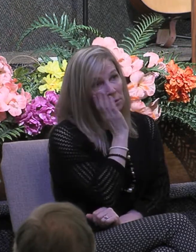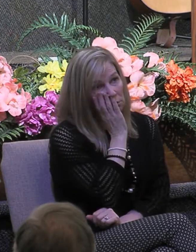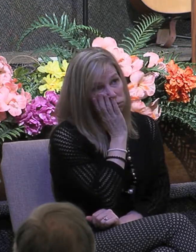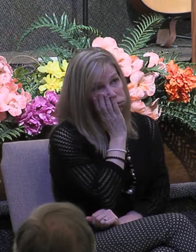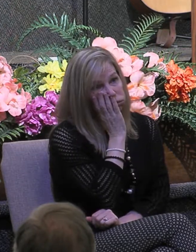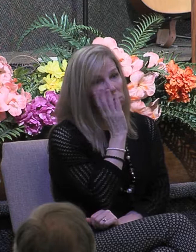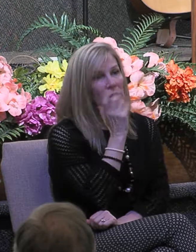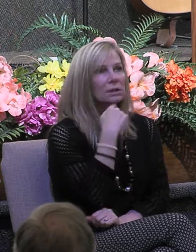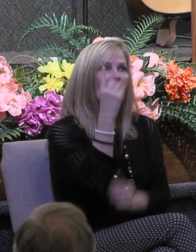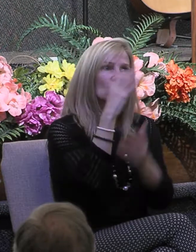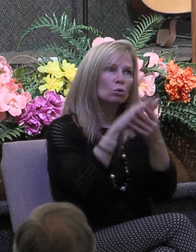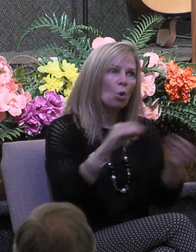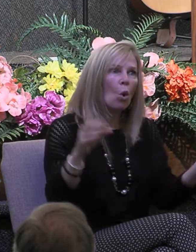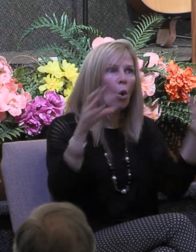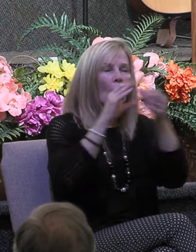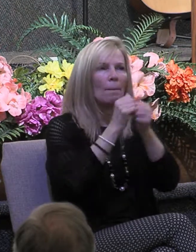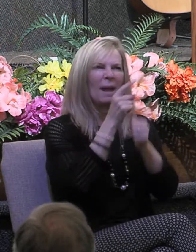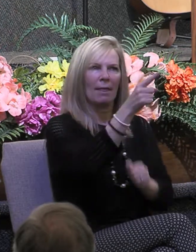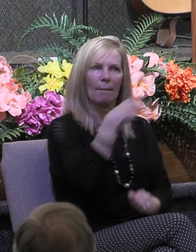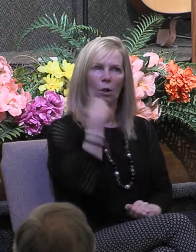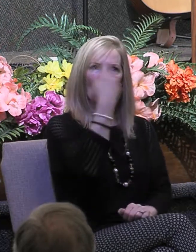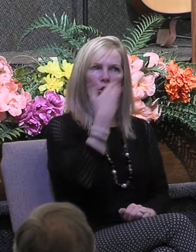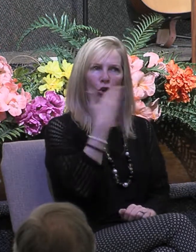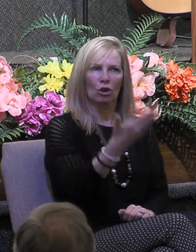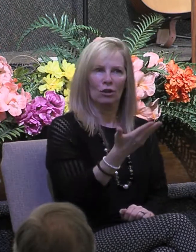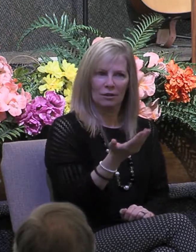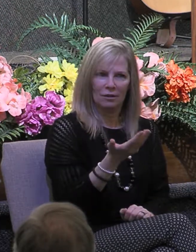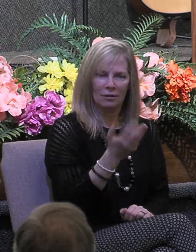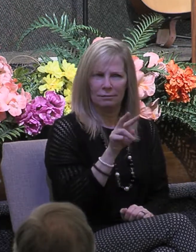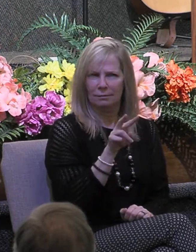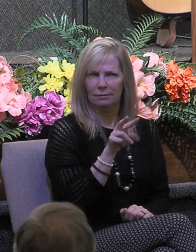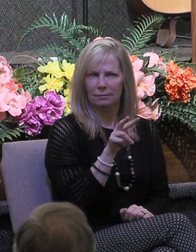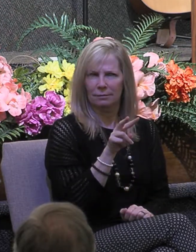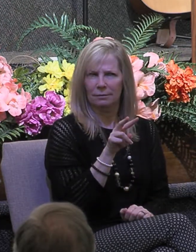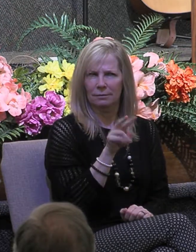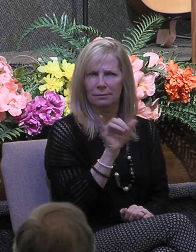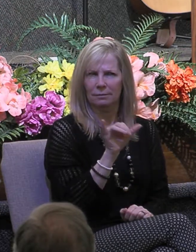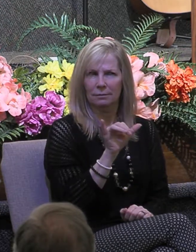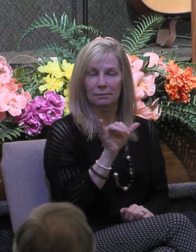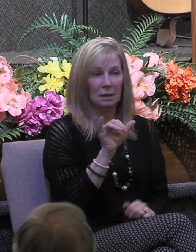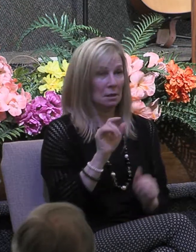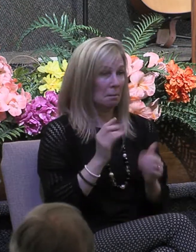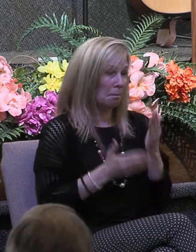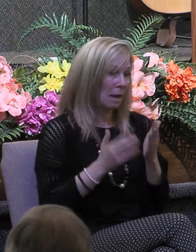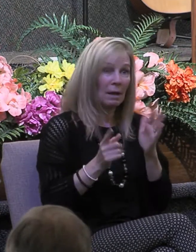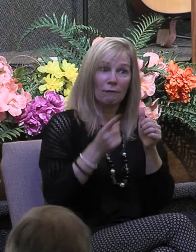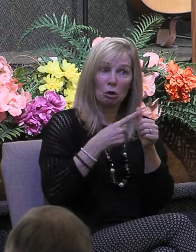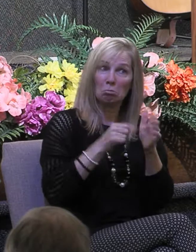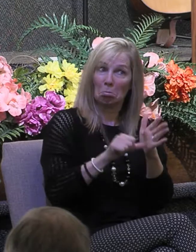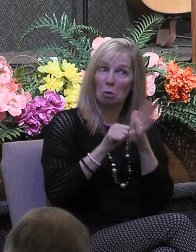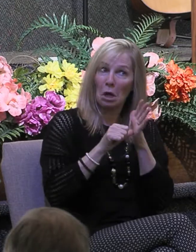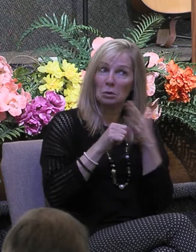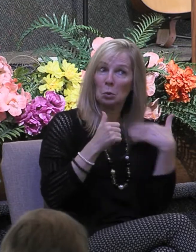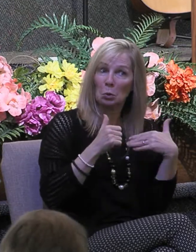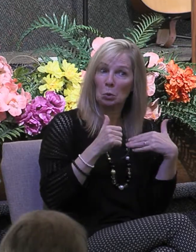that always seem to make them look good now initially you may be impressed with them but eventually